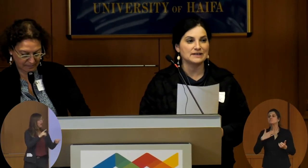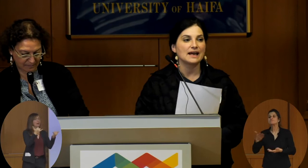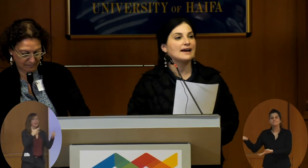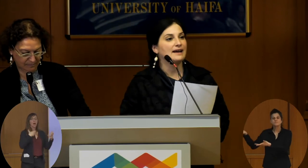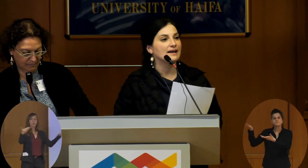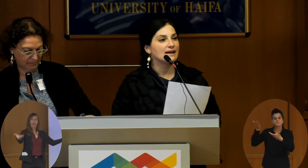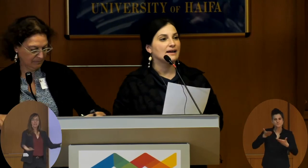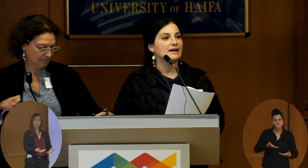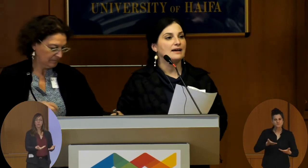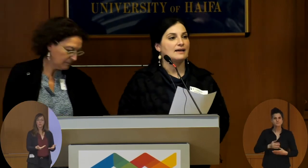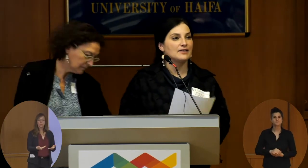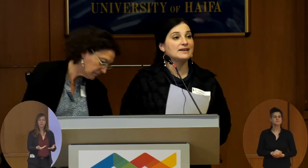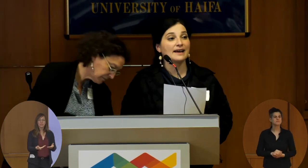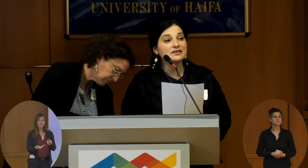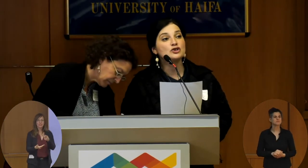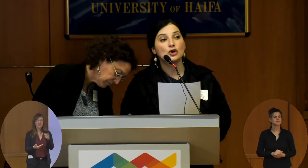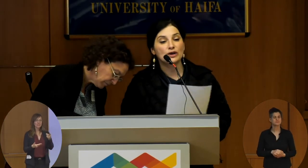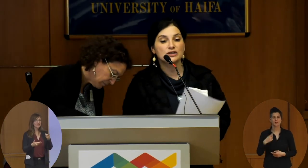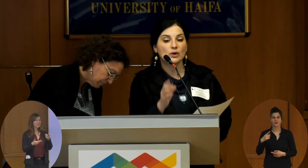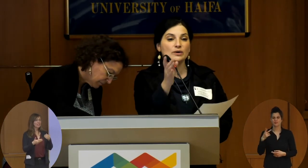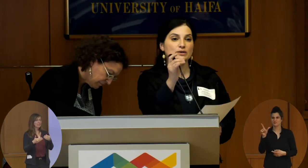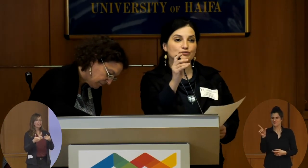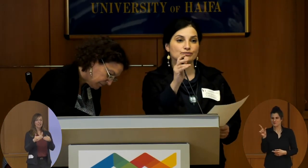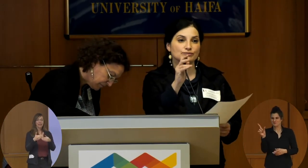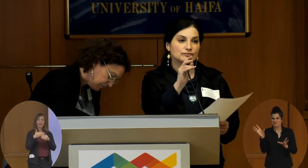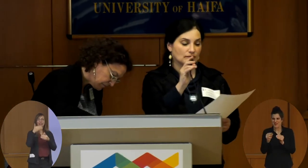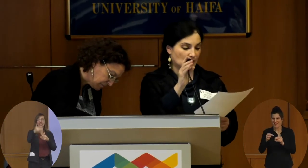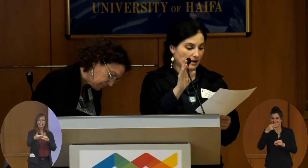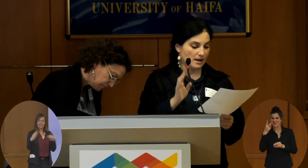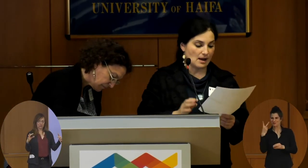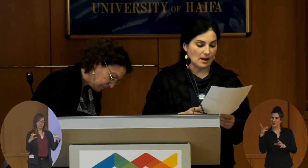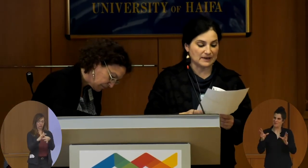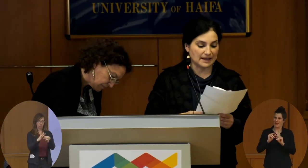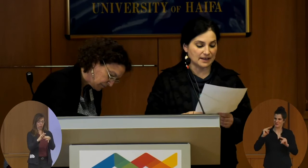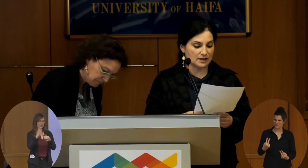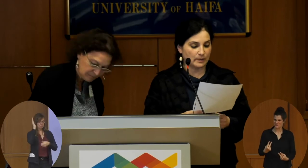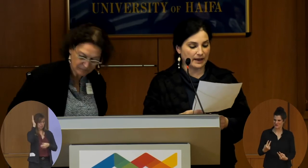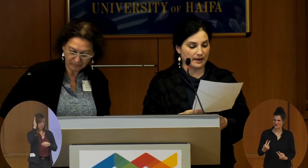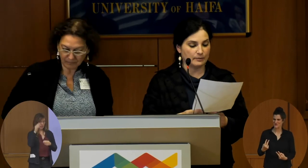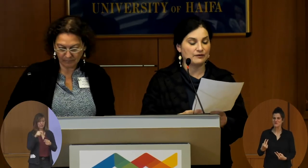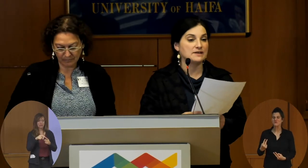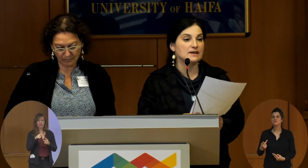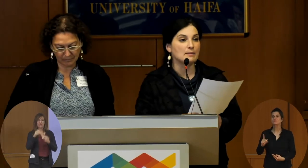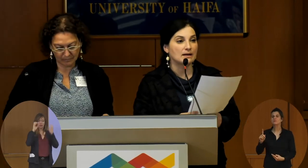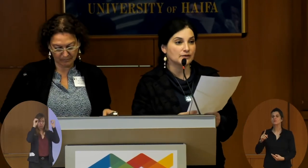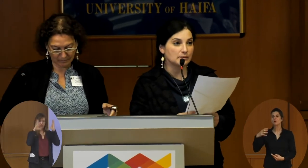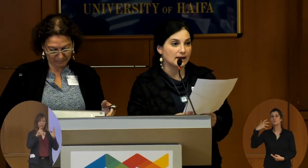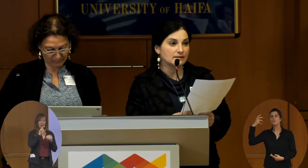the next joint talk, presented by Professor Nama Friedman